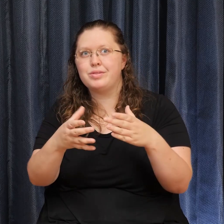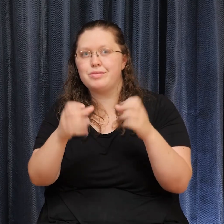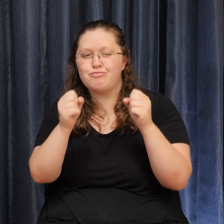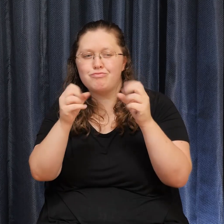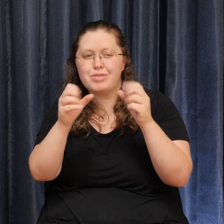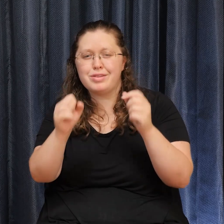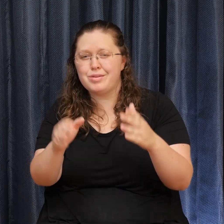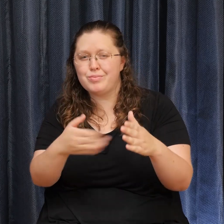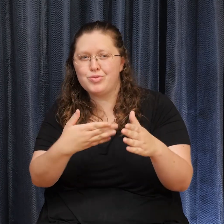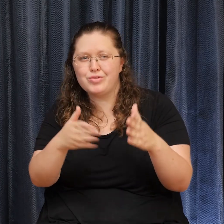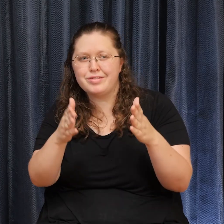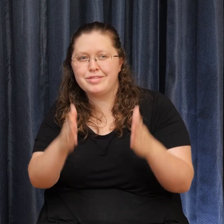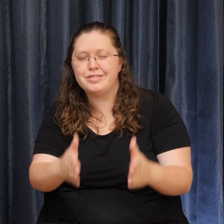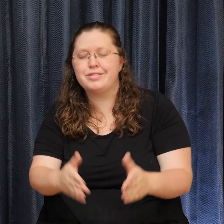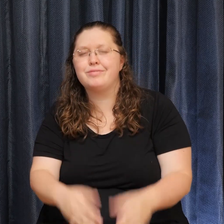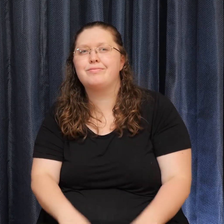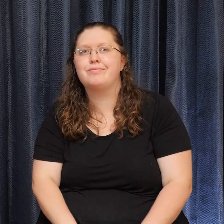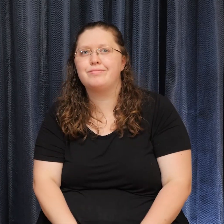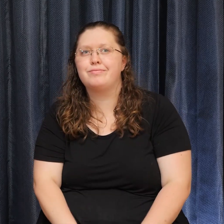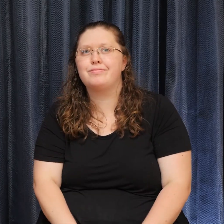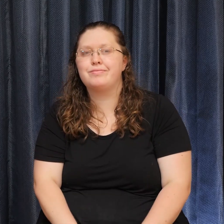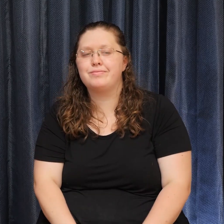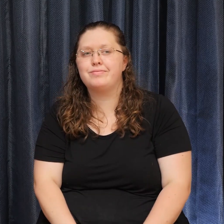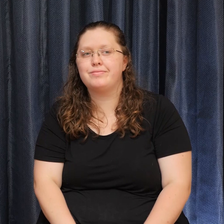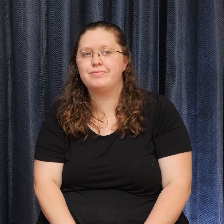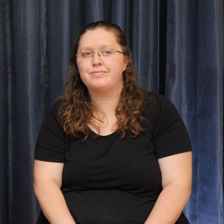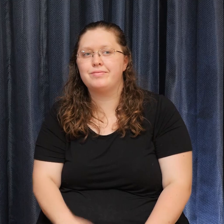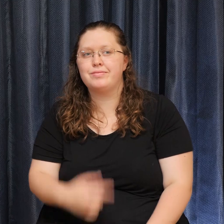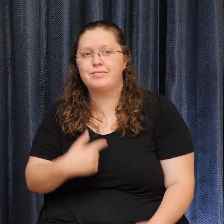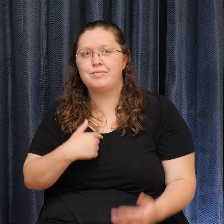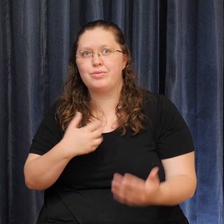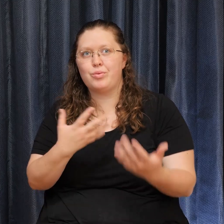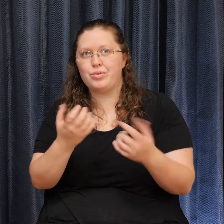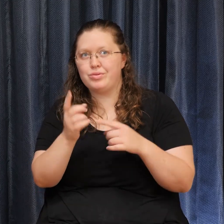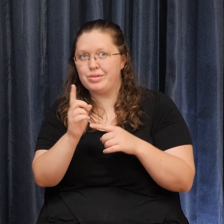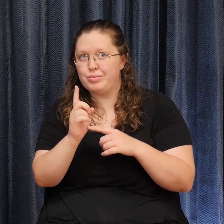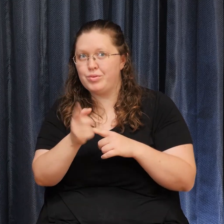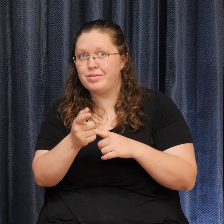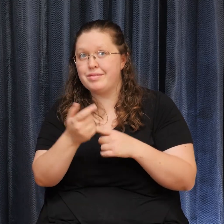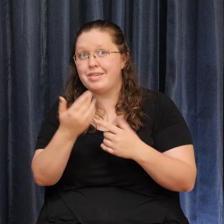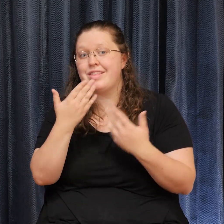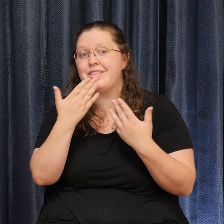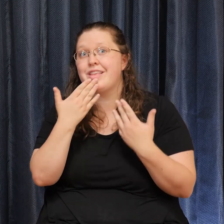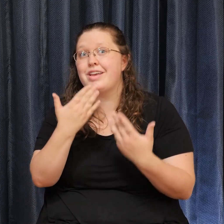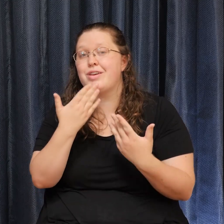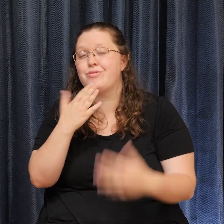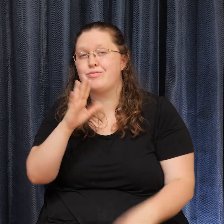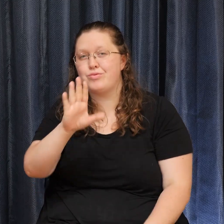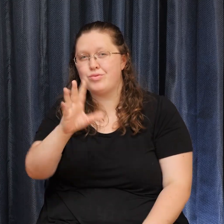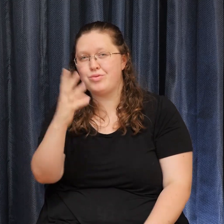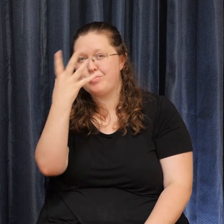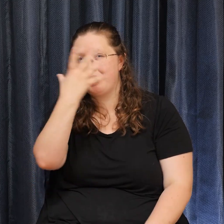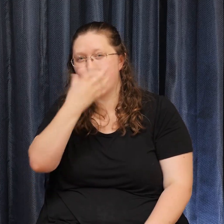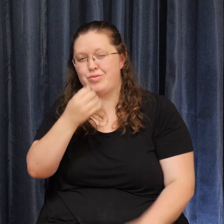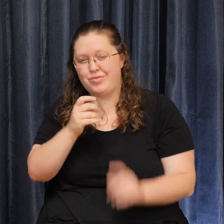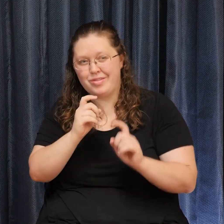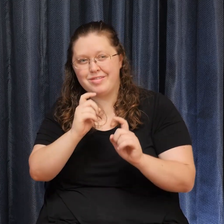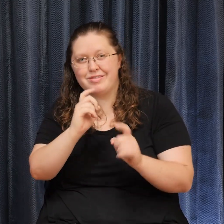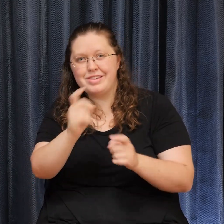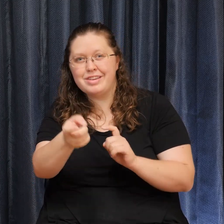I want to take a moment and thank you for your beautiful gifts to this ministry and